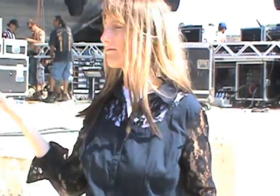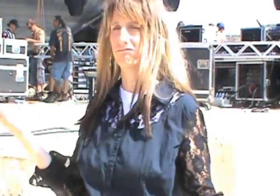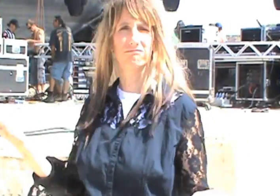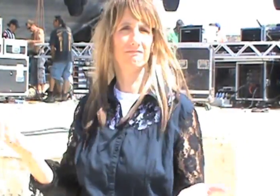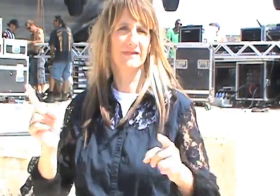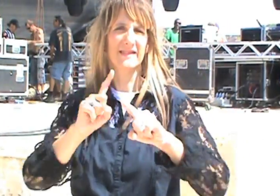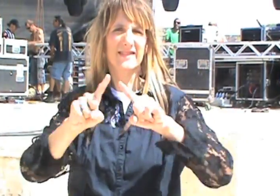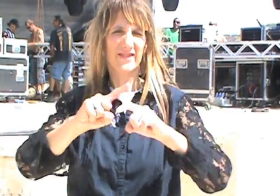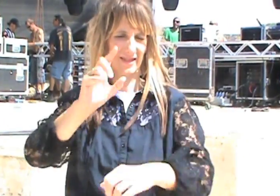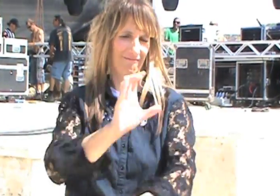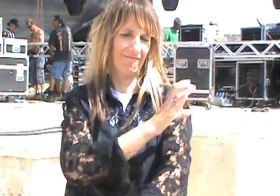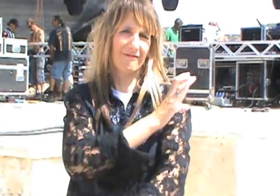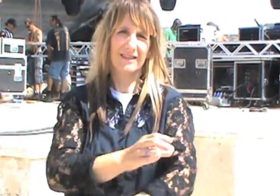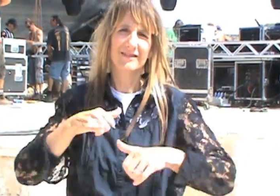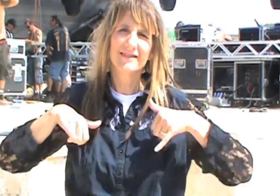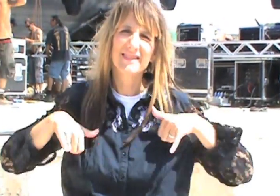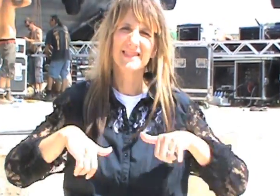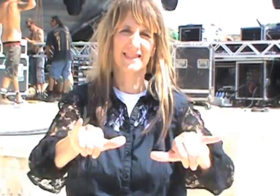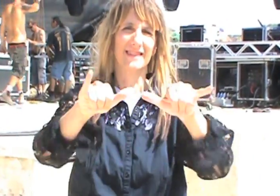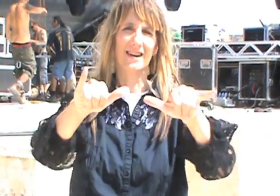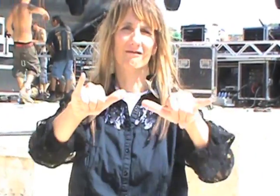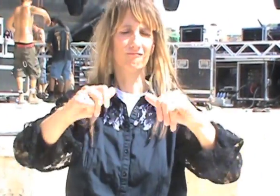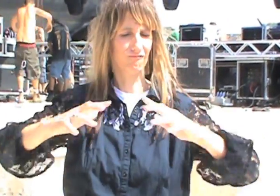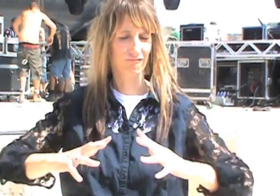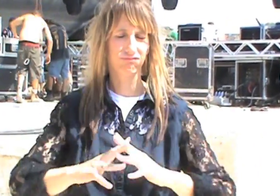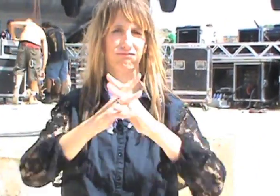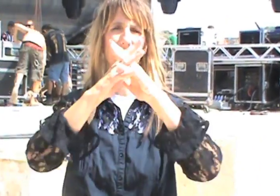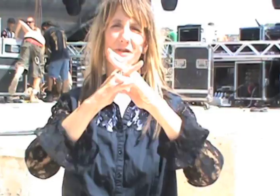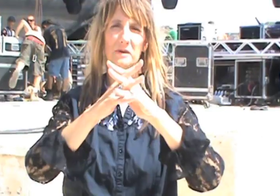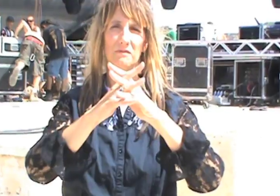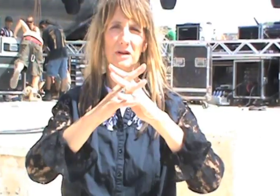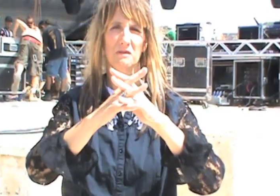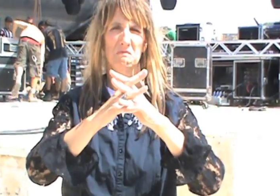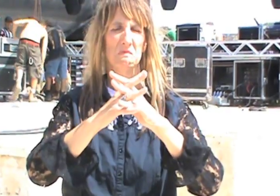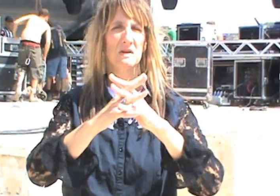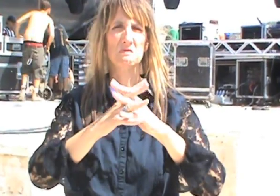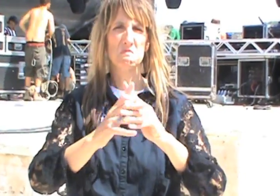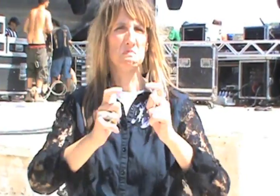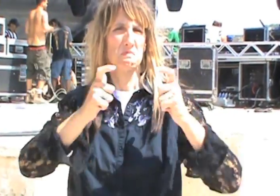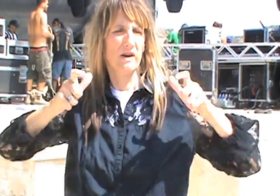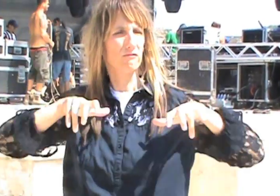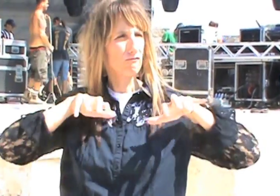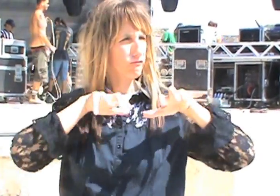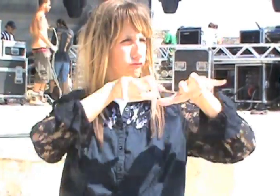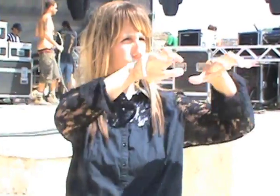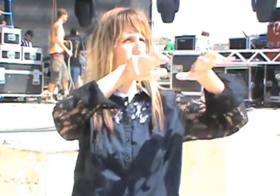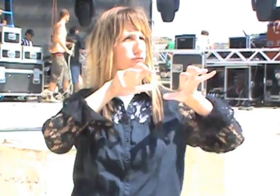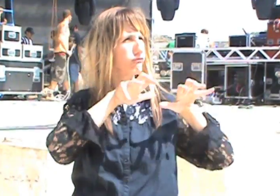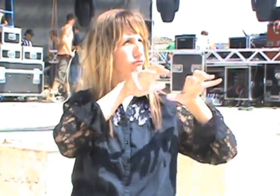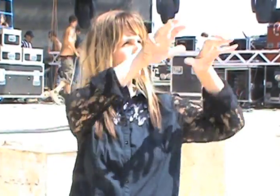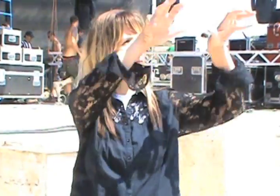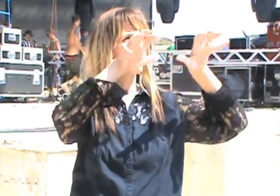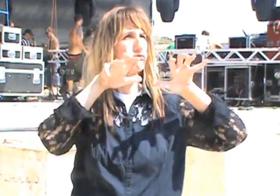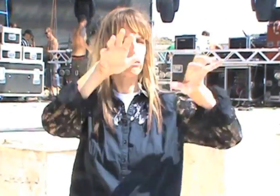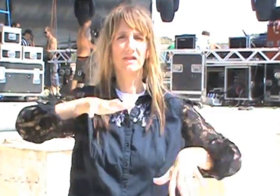And here you see they have a lot of different concerts that are still going on to this day where they're setting up. They have big audiences